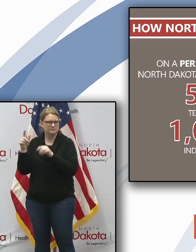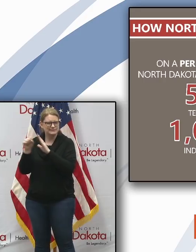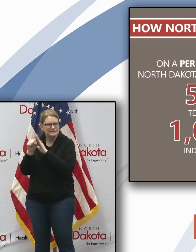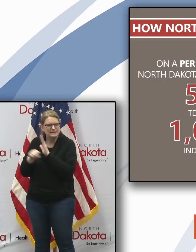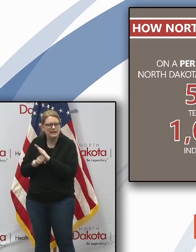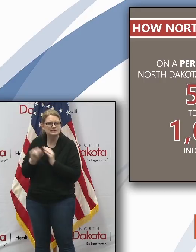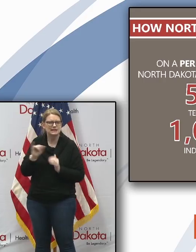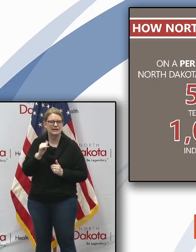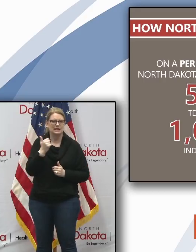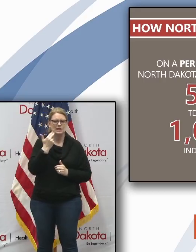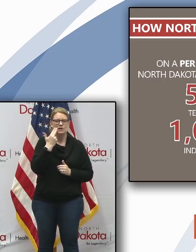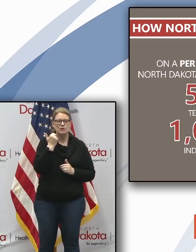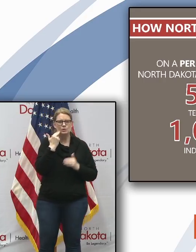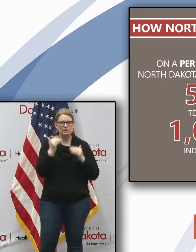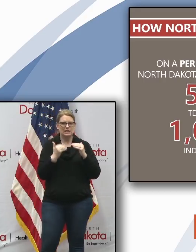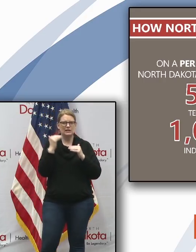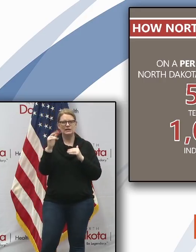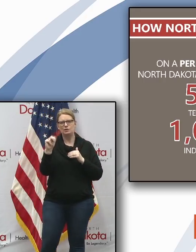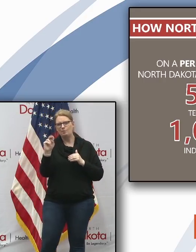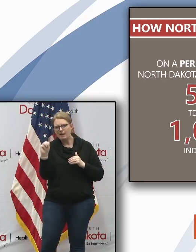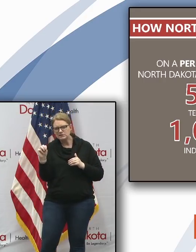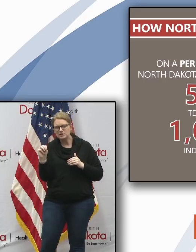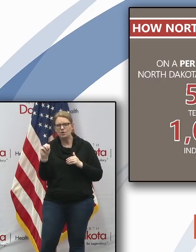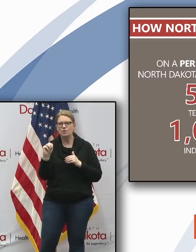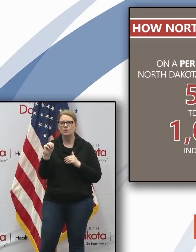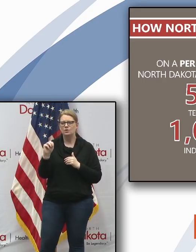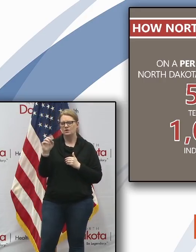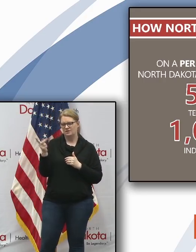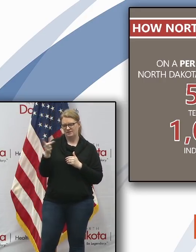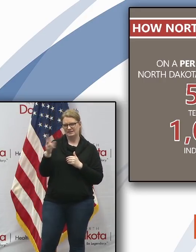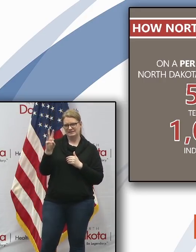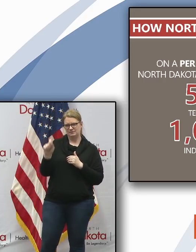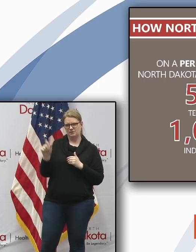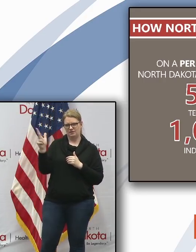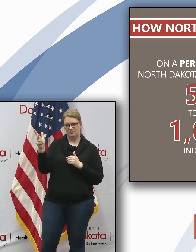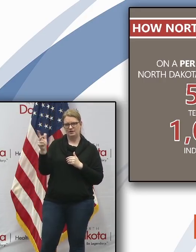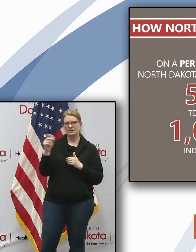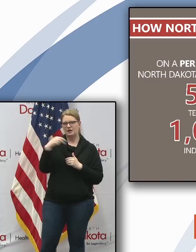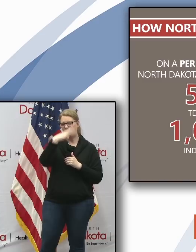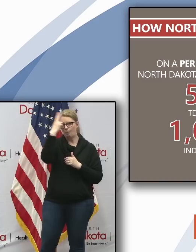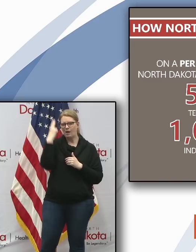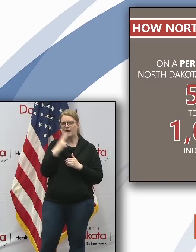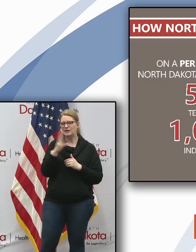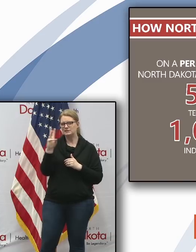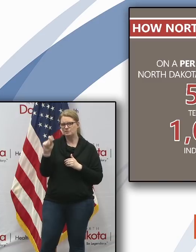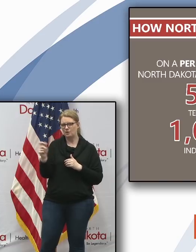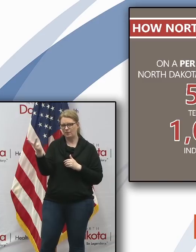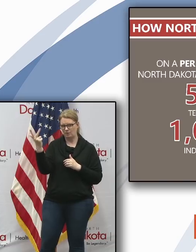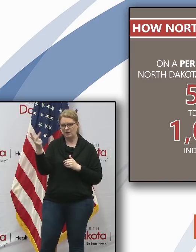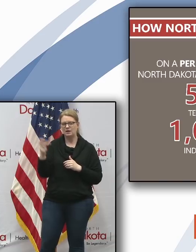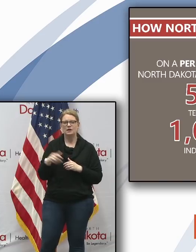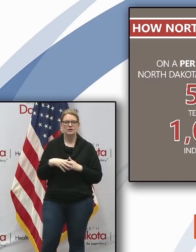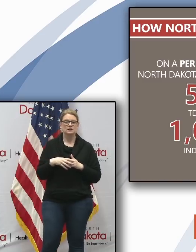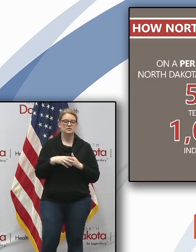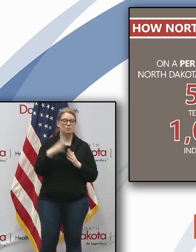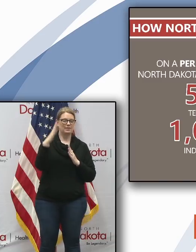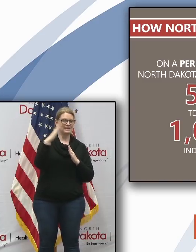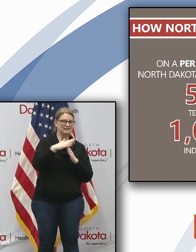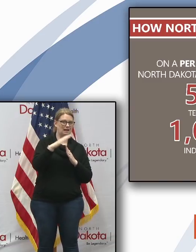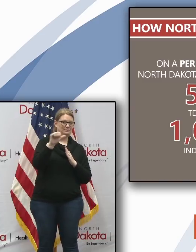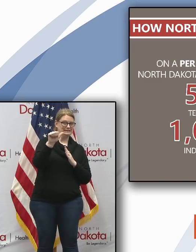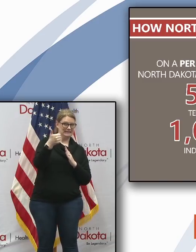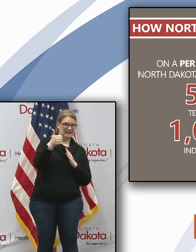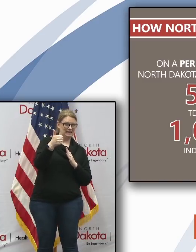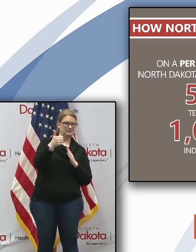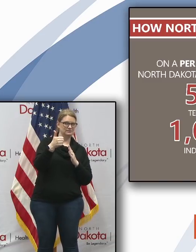utah would be ahead of us new mexico at 6.3 hawaii at 6.3 so again we're in the top 10 and